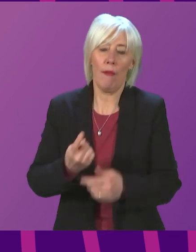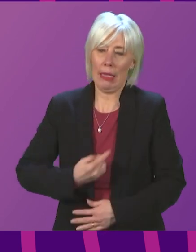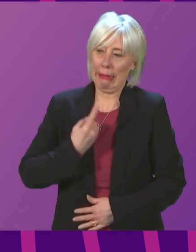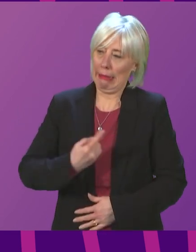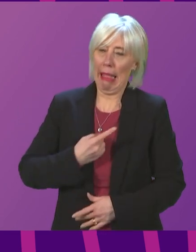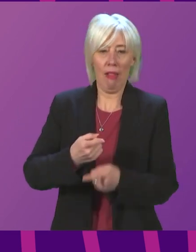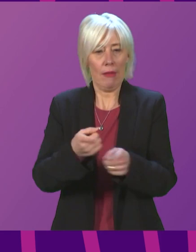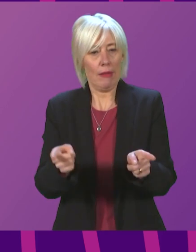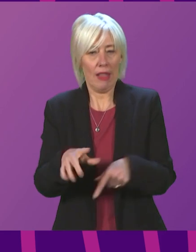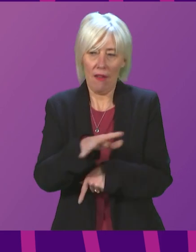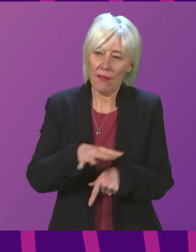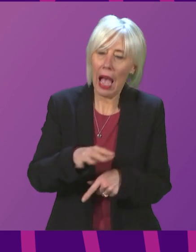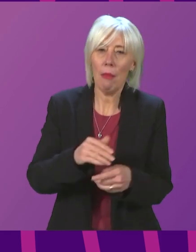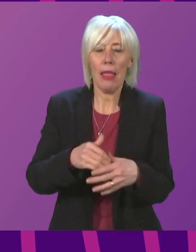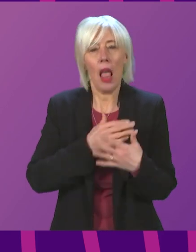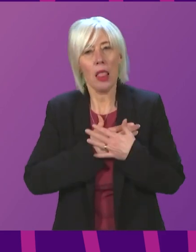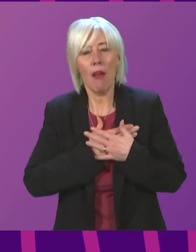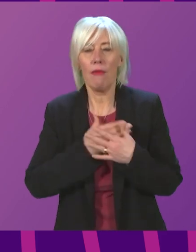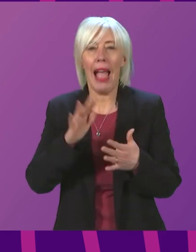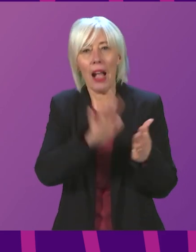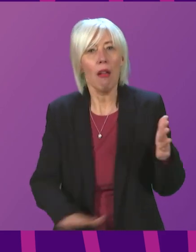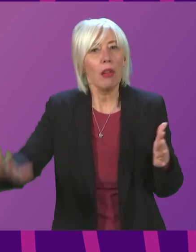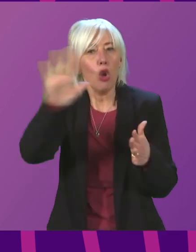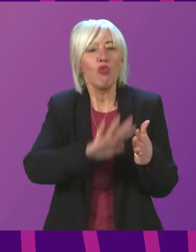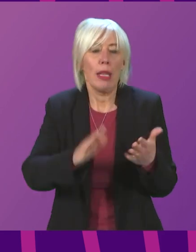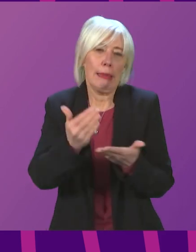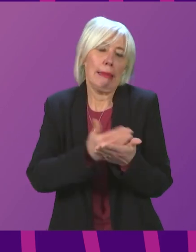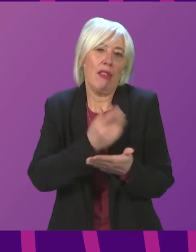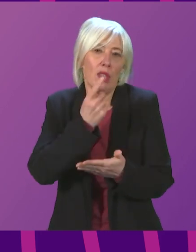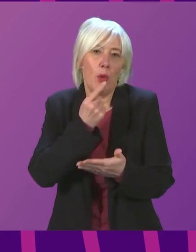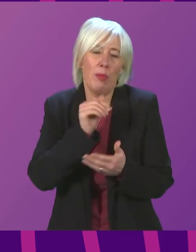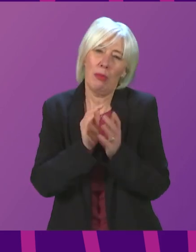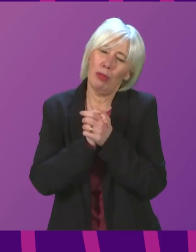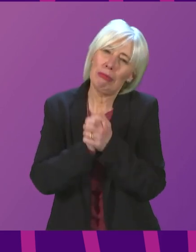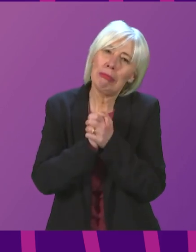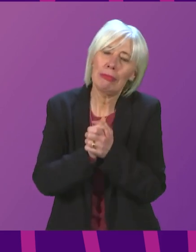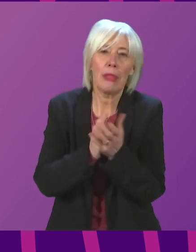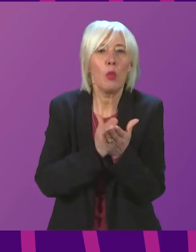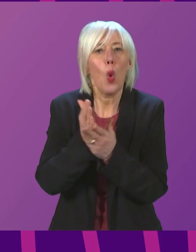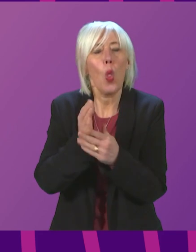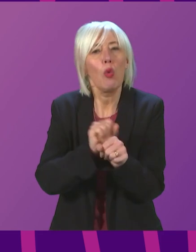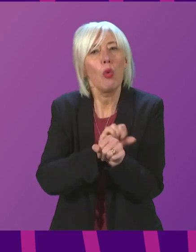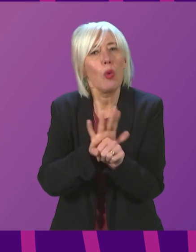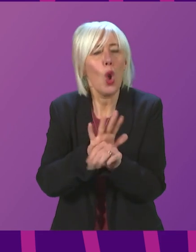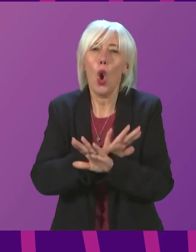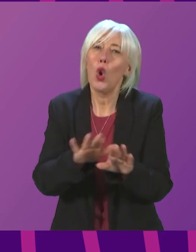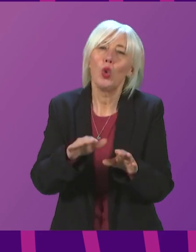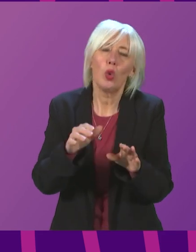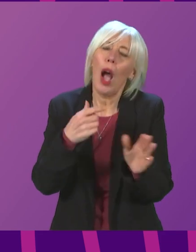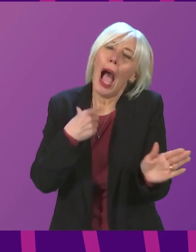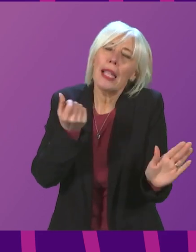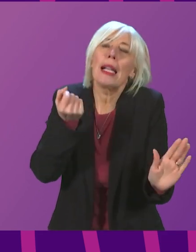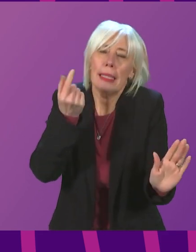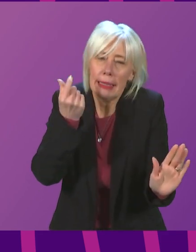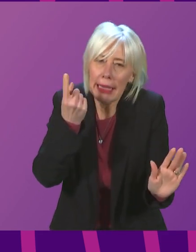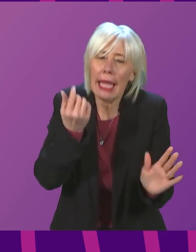and the whole country as safe as possible. So I would appeal to everybody, while we still in this pandemic, not to allow understandable